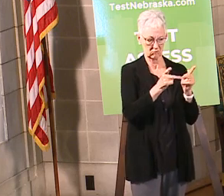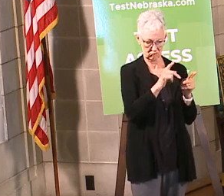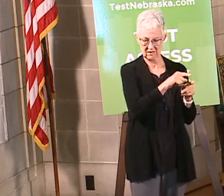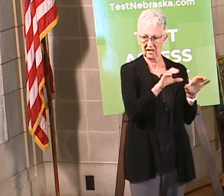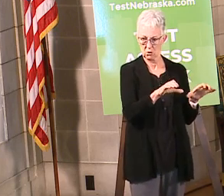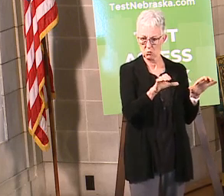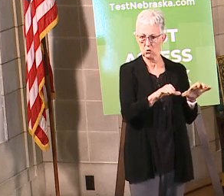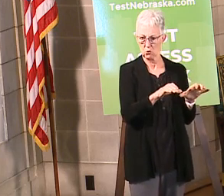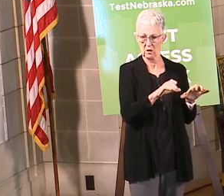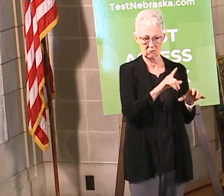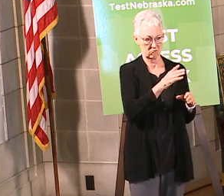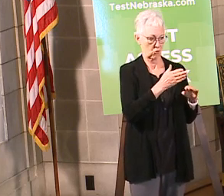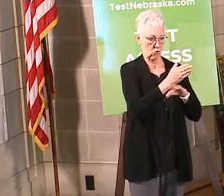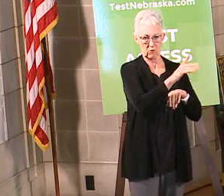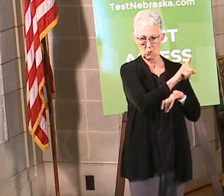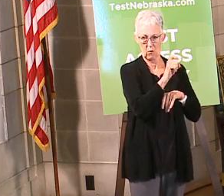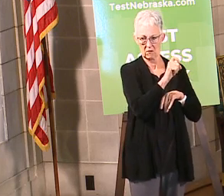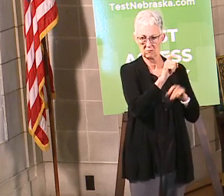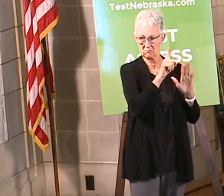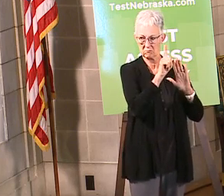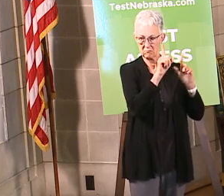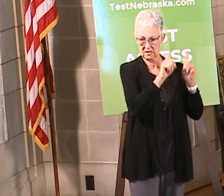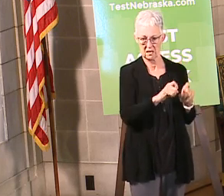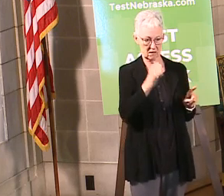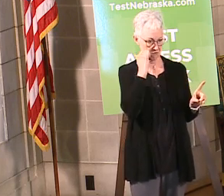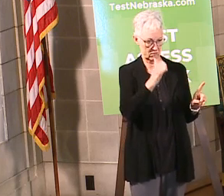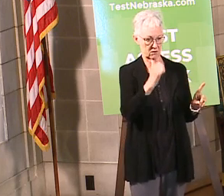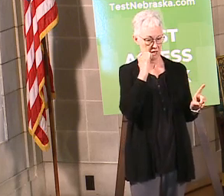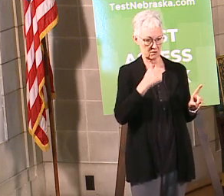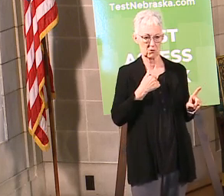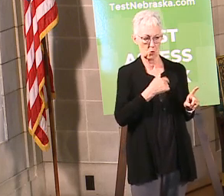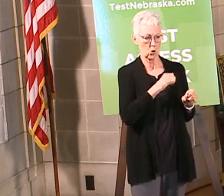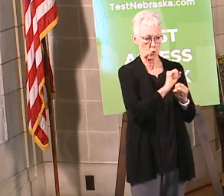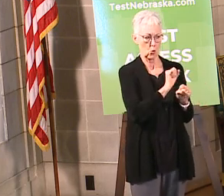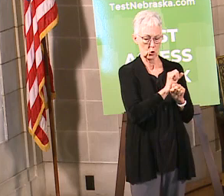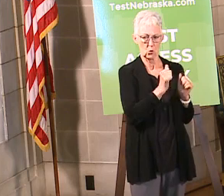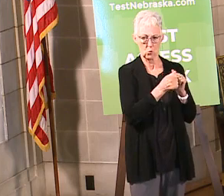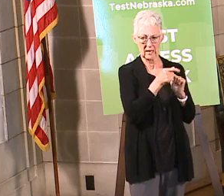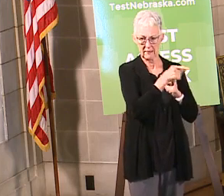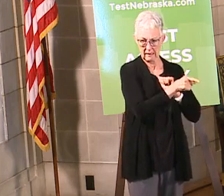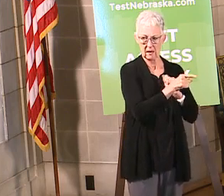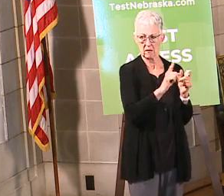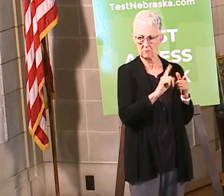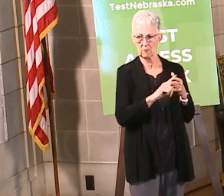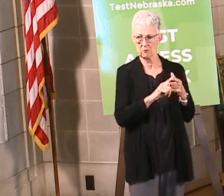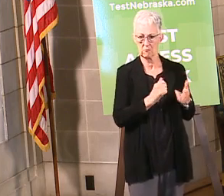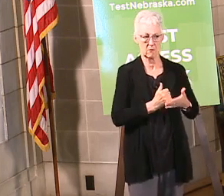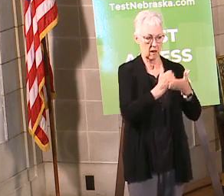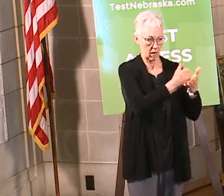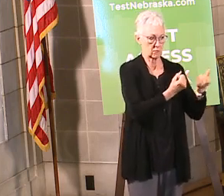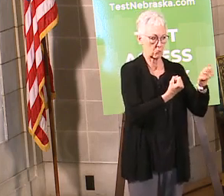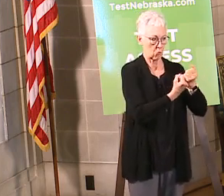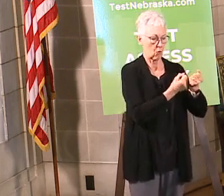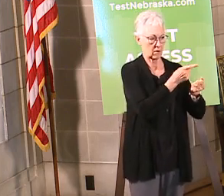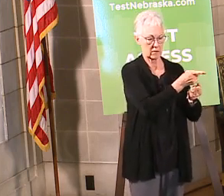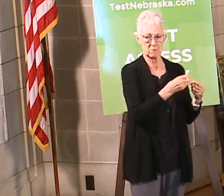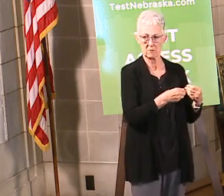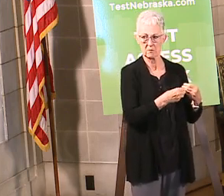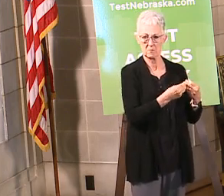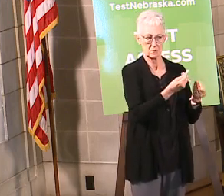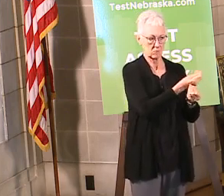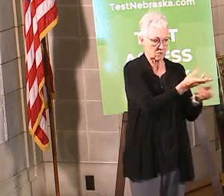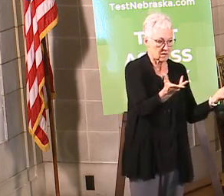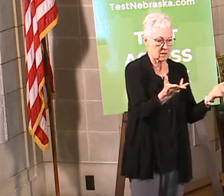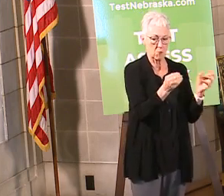with them on how to ramp that up even higher and get them some assistance, for example, from the National Guard to give their team a break. So